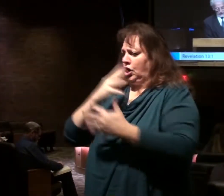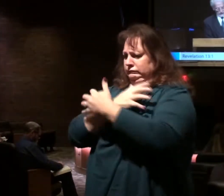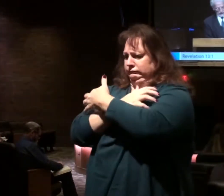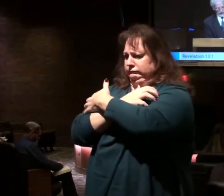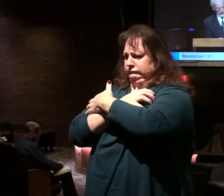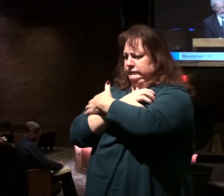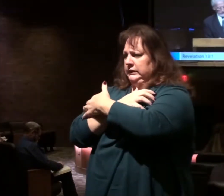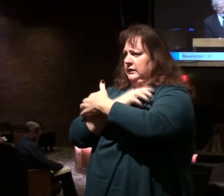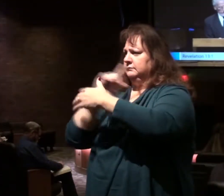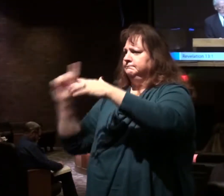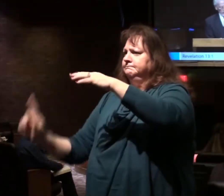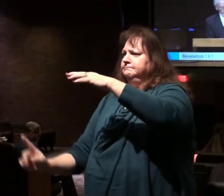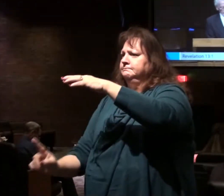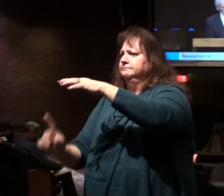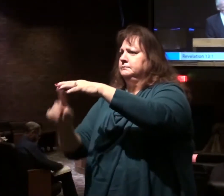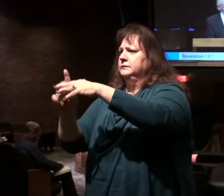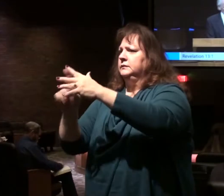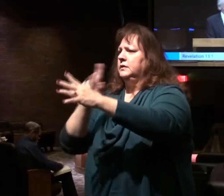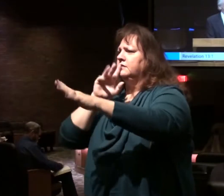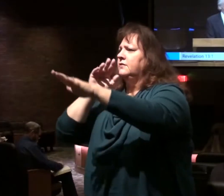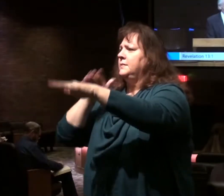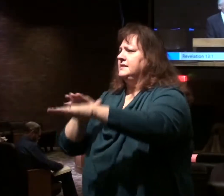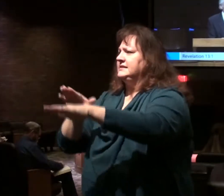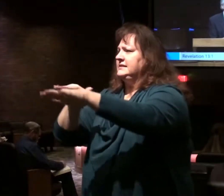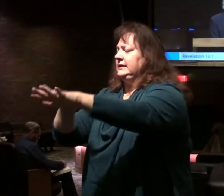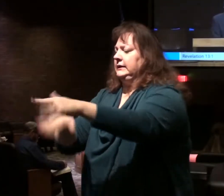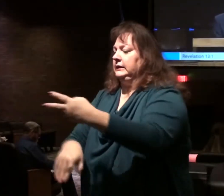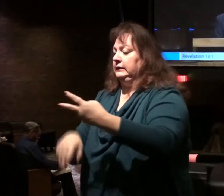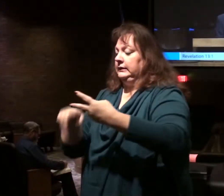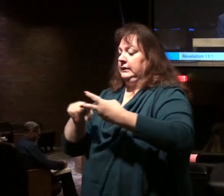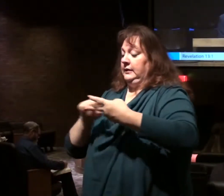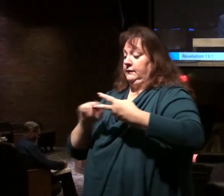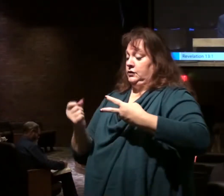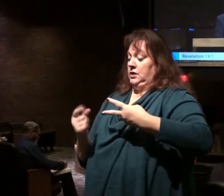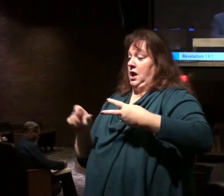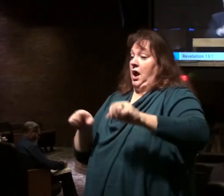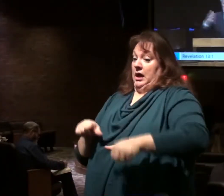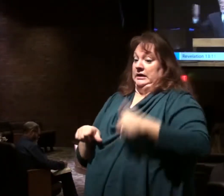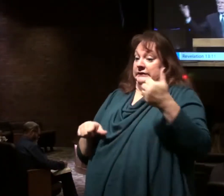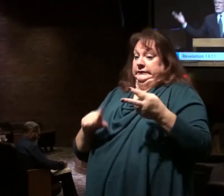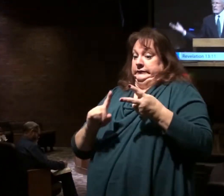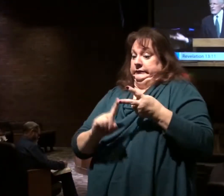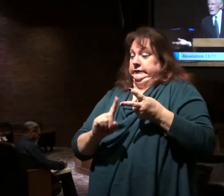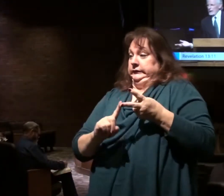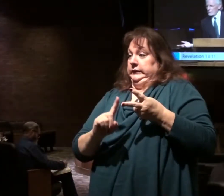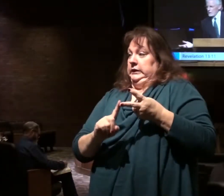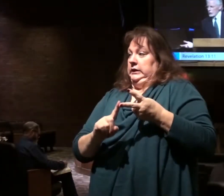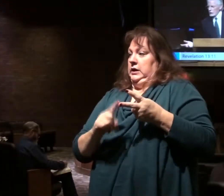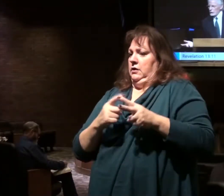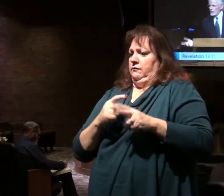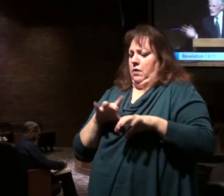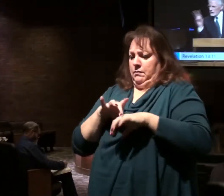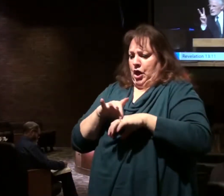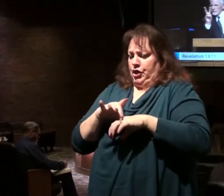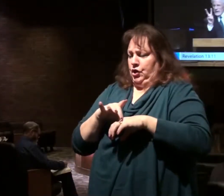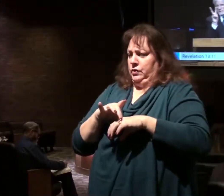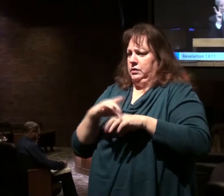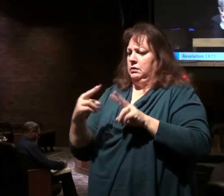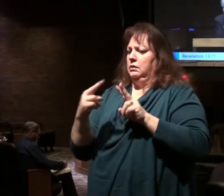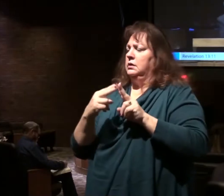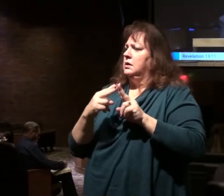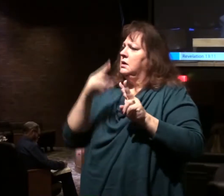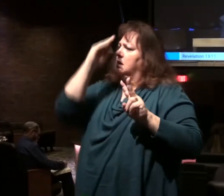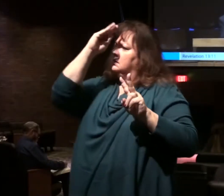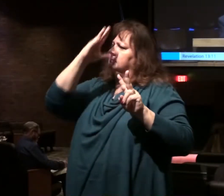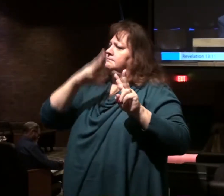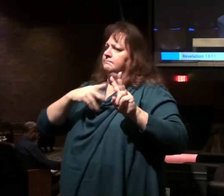sea. Then down in verse 11. Then I saw another beast coming out of the earth. These become